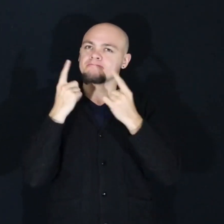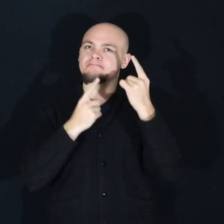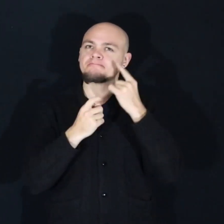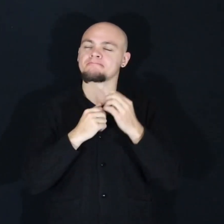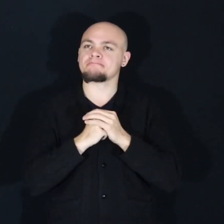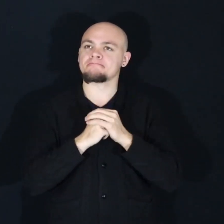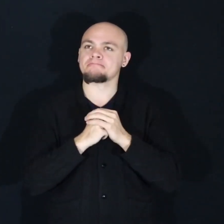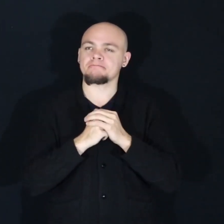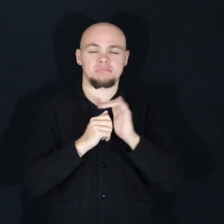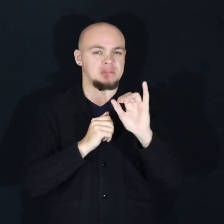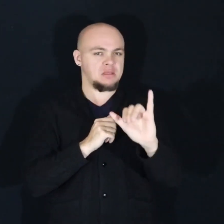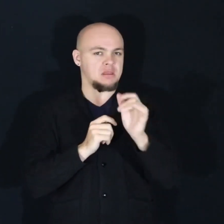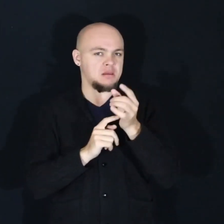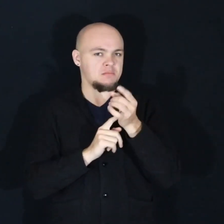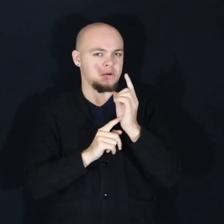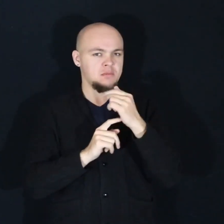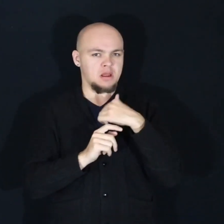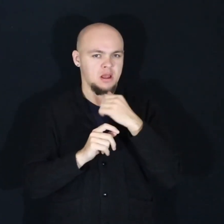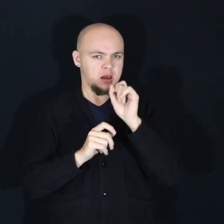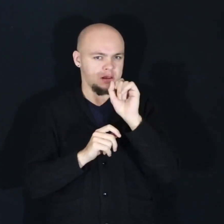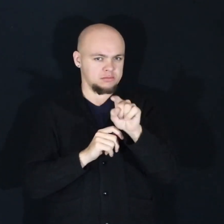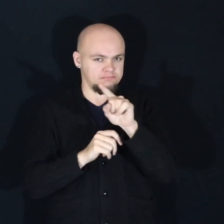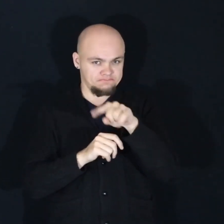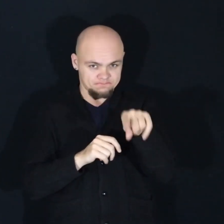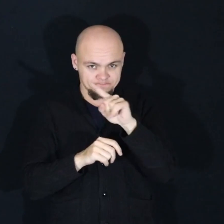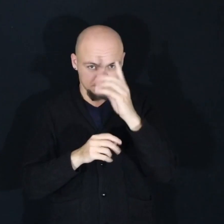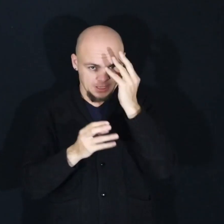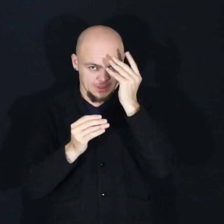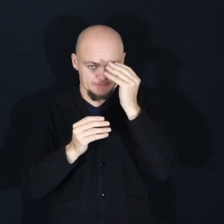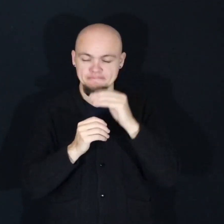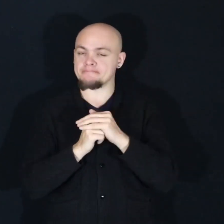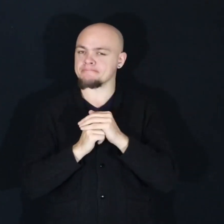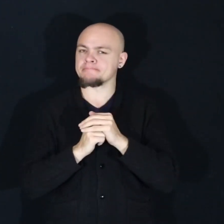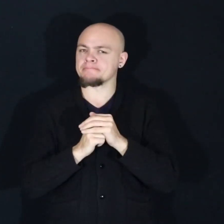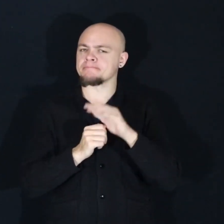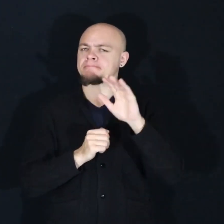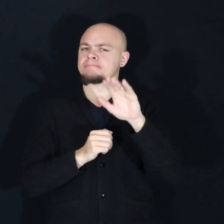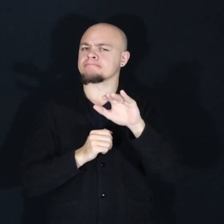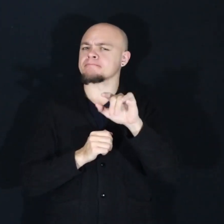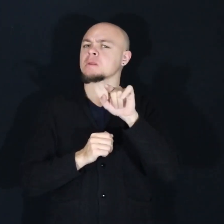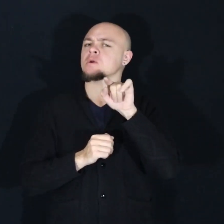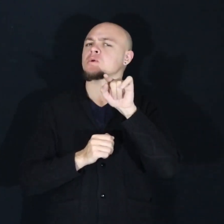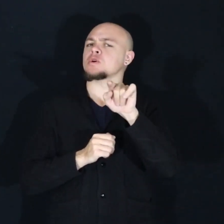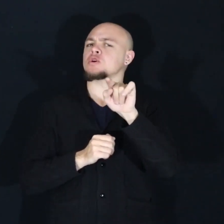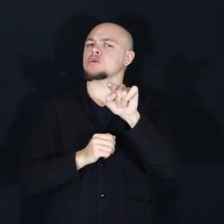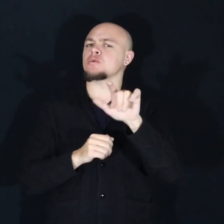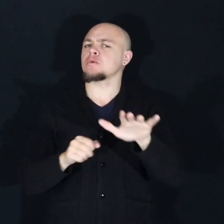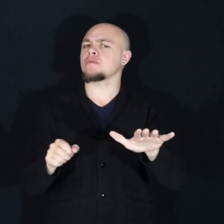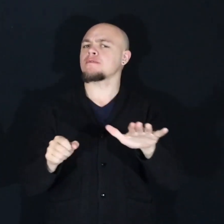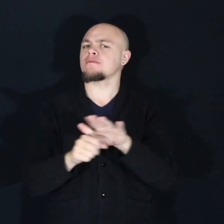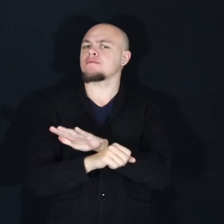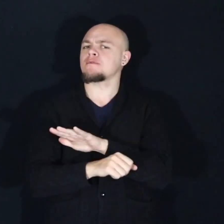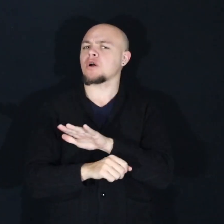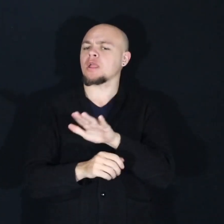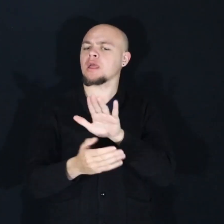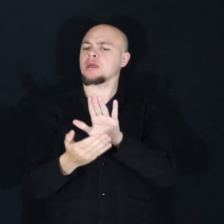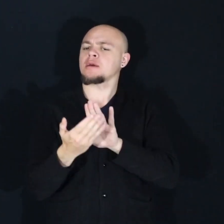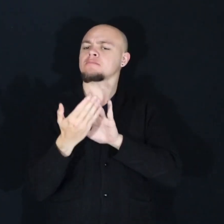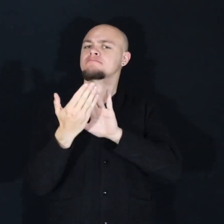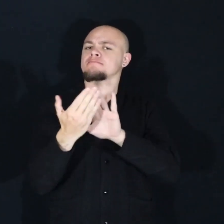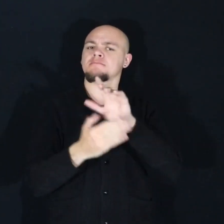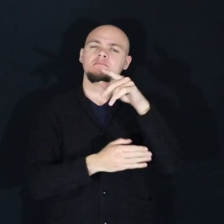Going back to the moment I asked you all to think about, ask yourself whether or not you were fully present in that moment,